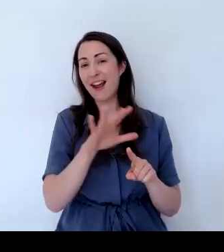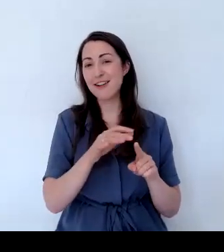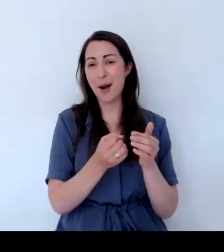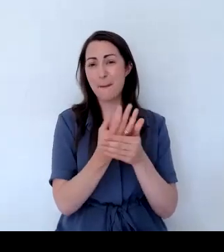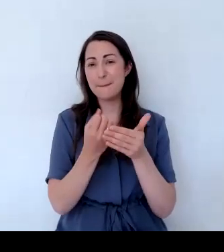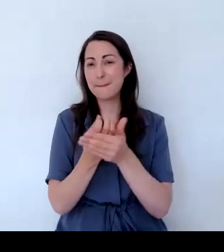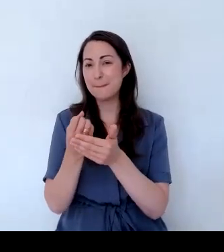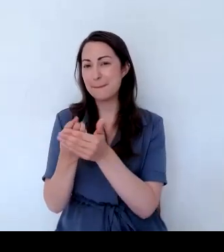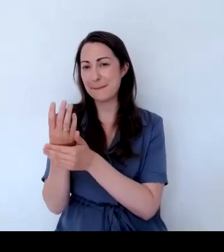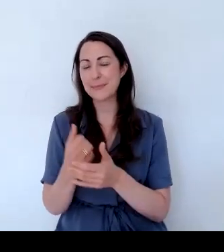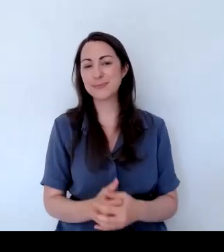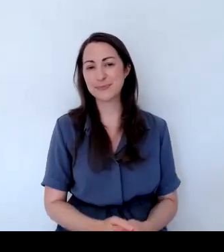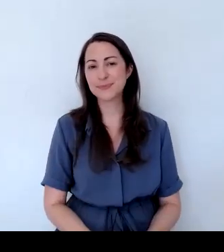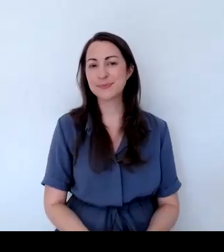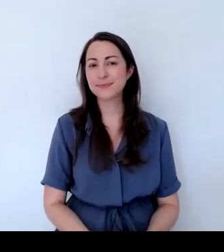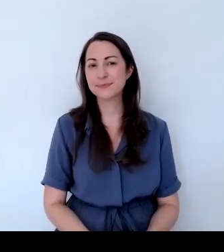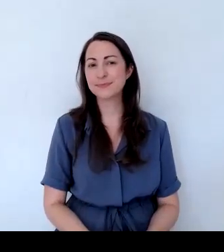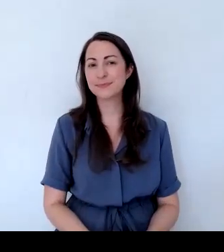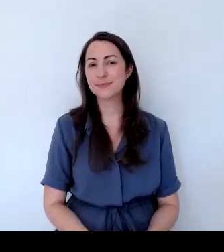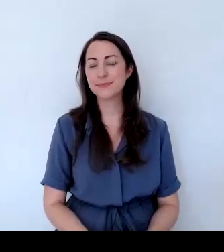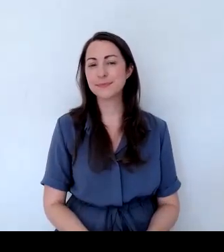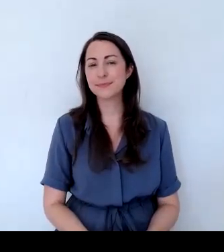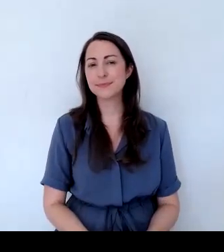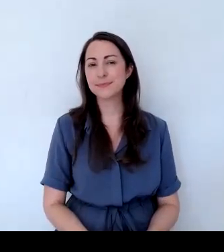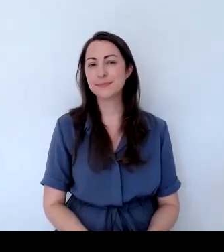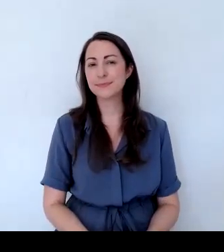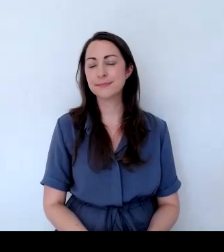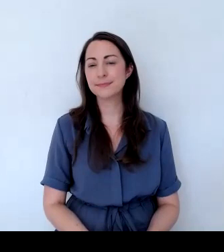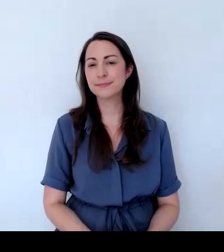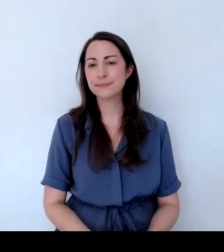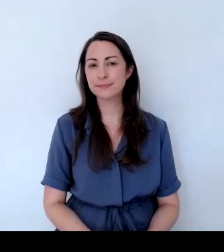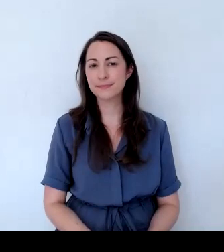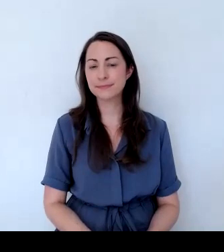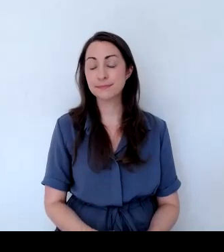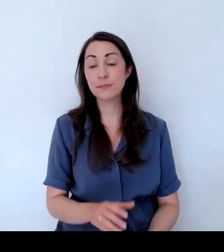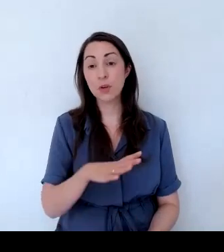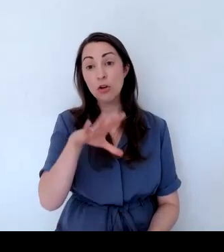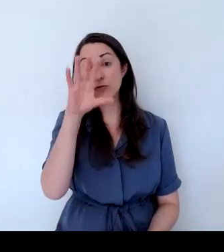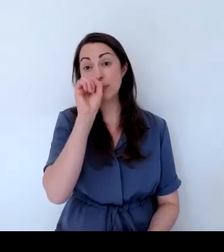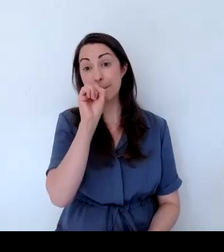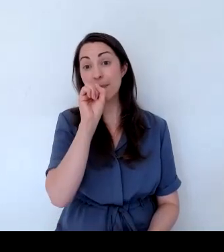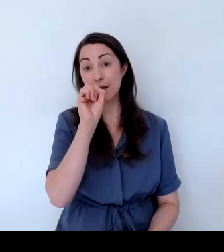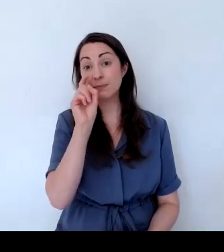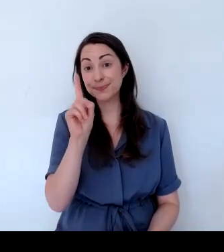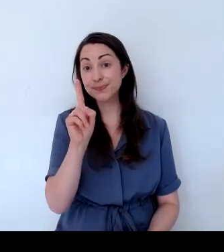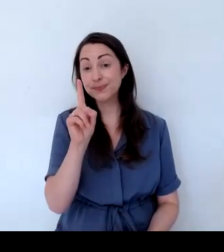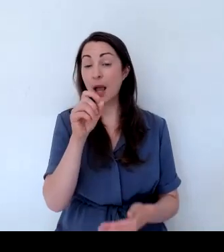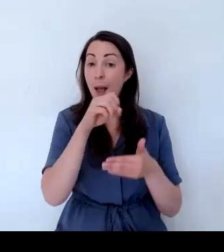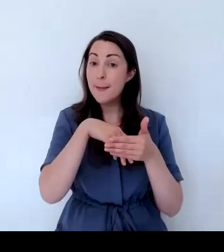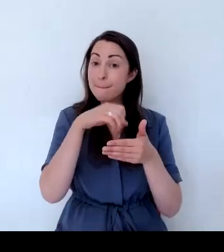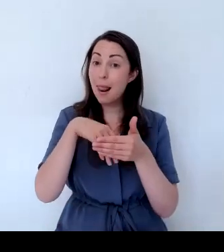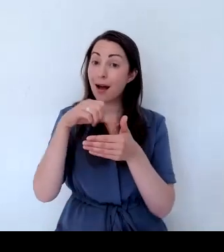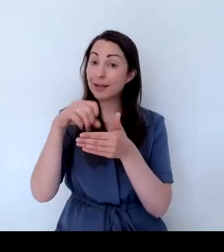And remember, when we're planting the pollinators, we want to try and make a